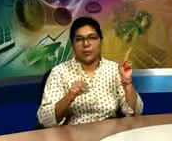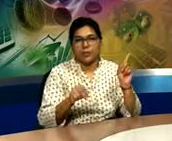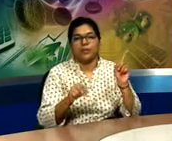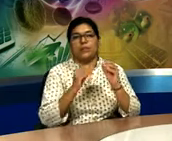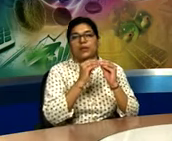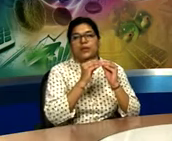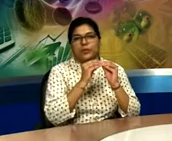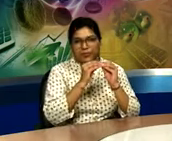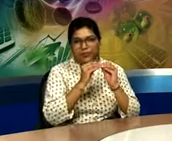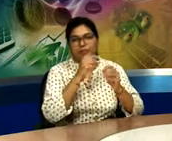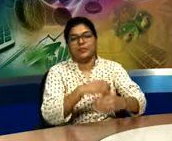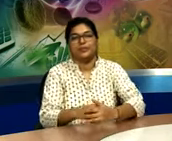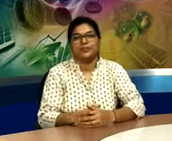it is a tree name